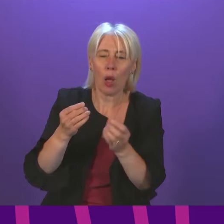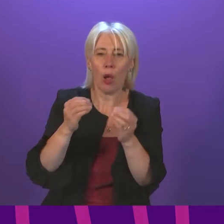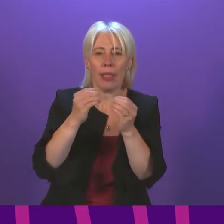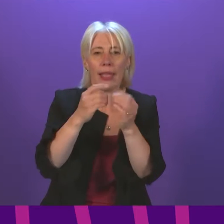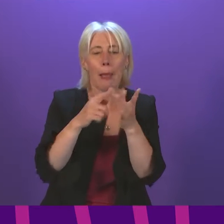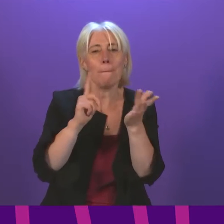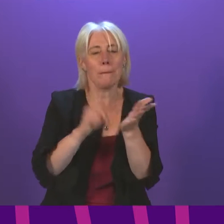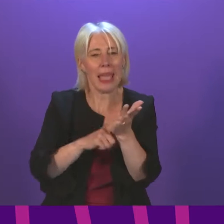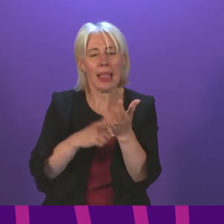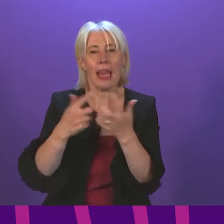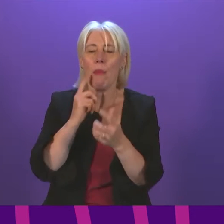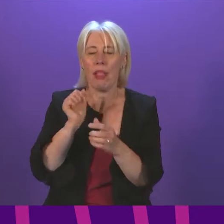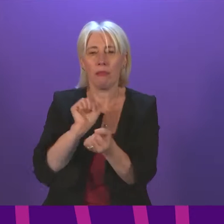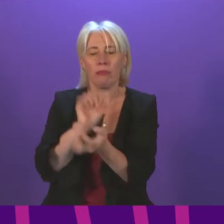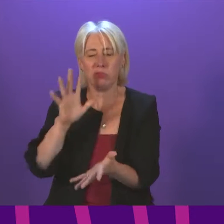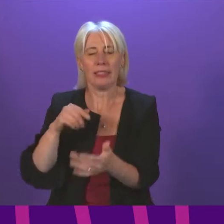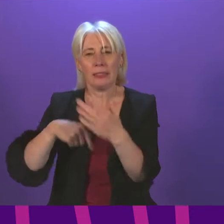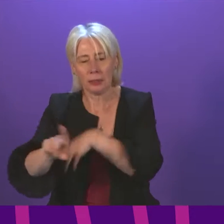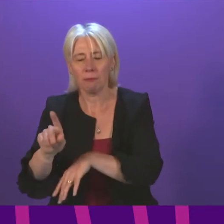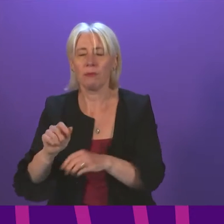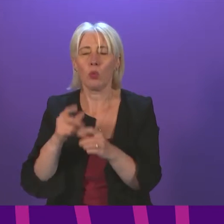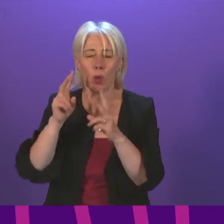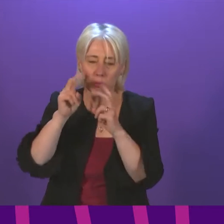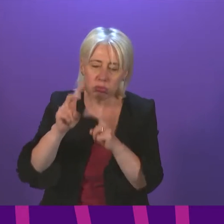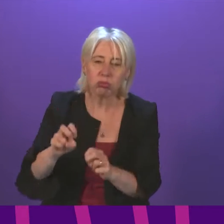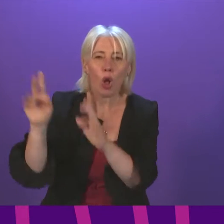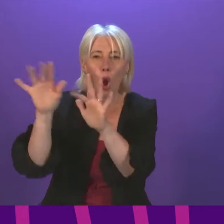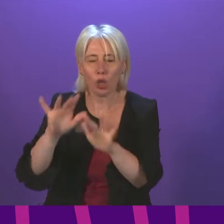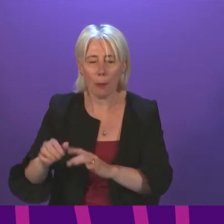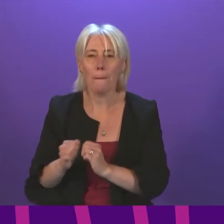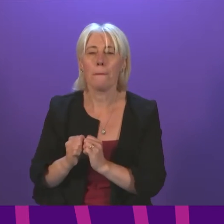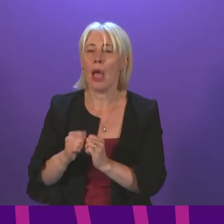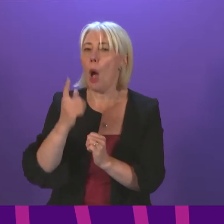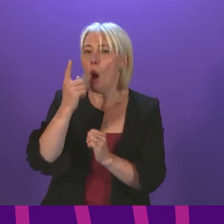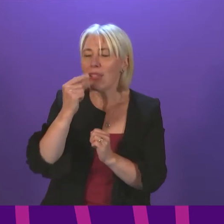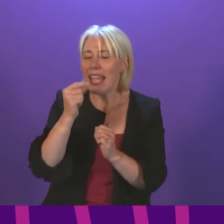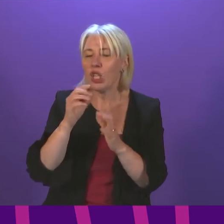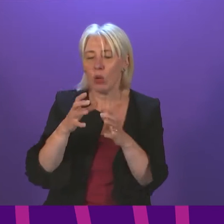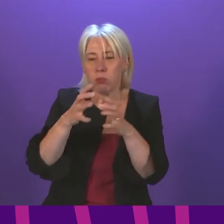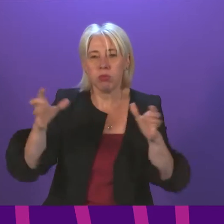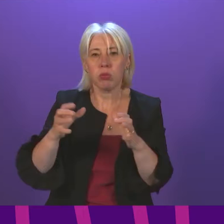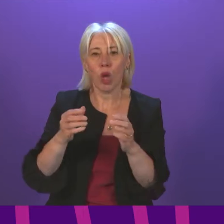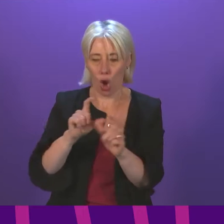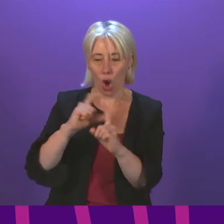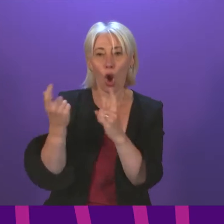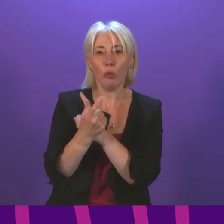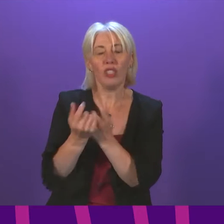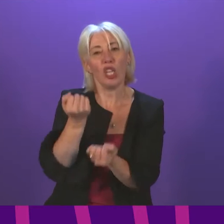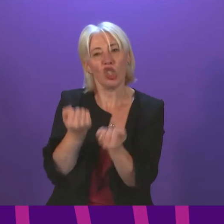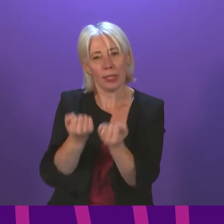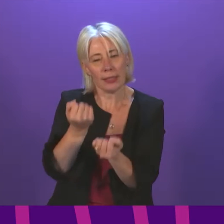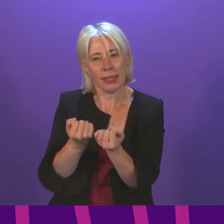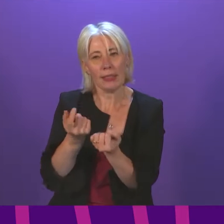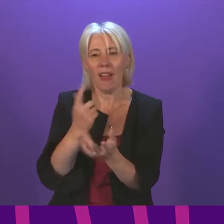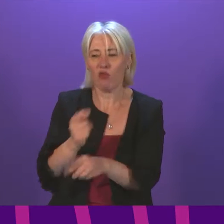release from custody law this autumn. And that will be underpinned by investment in a substantial expansion of community justice, supporting diversion from